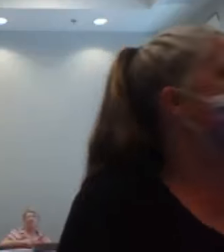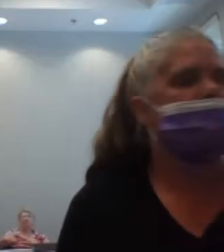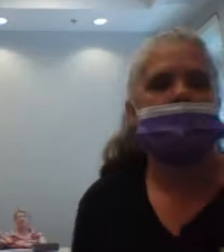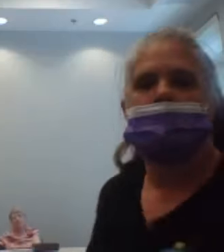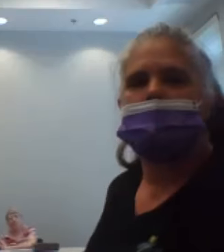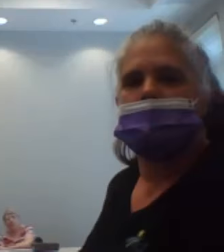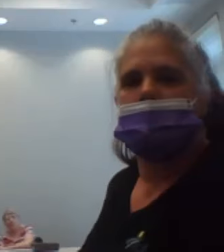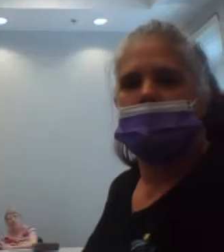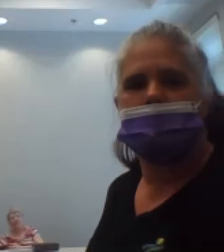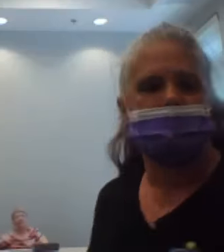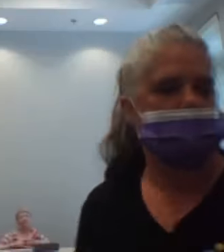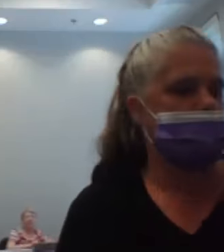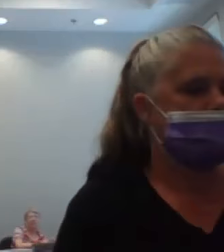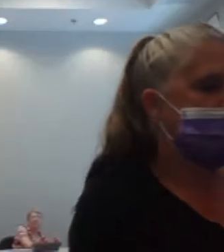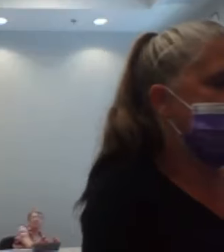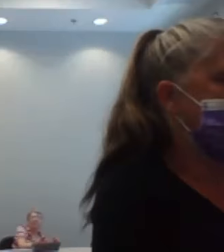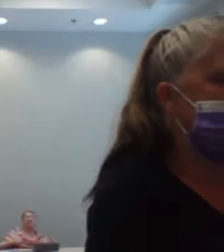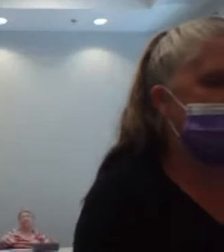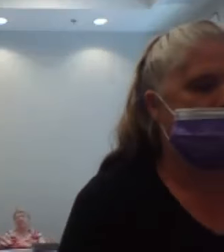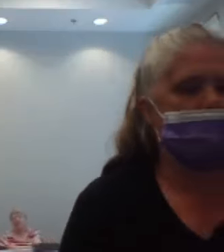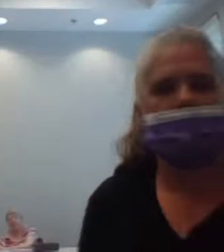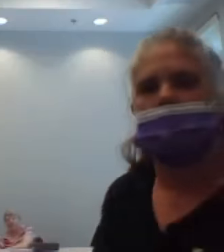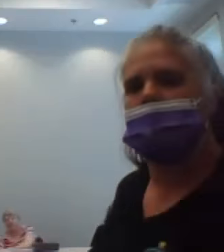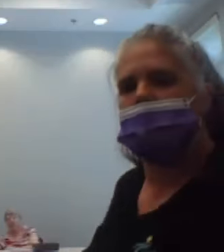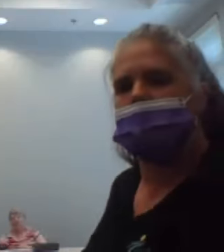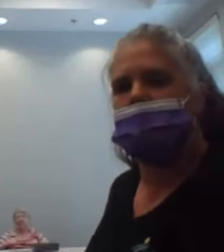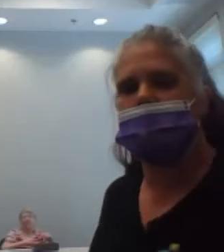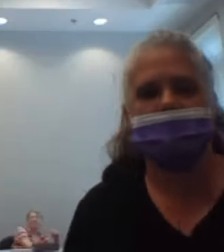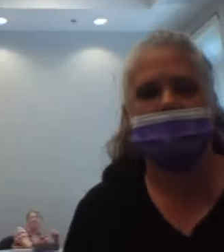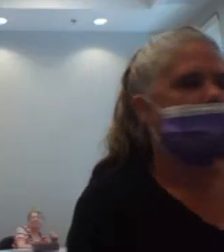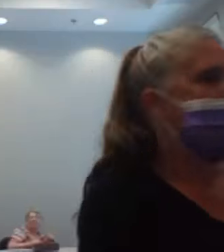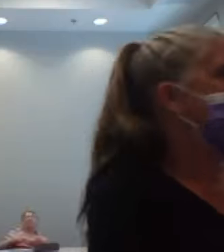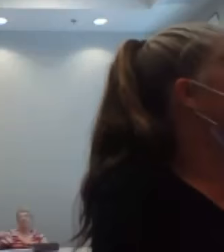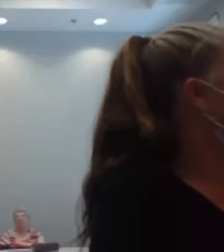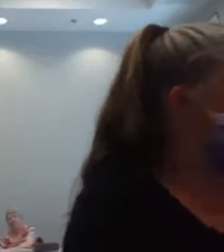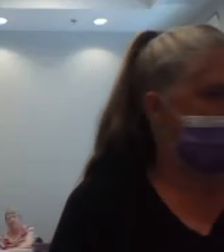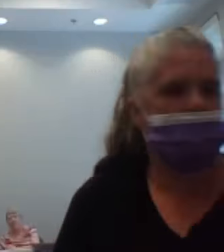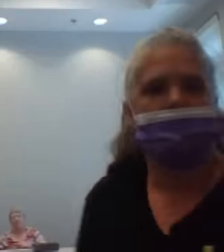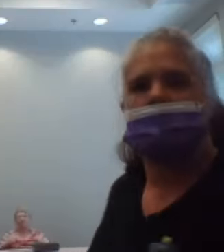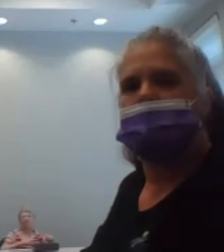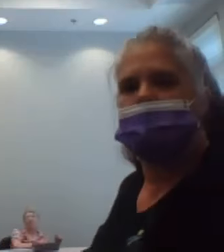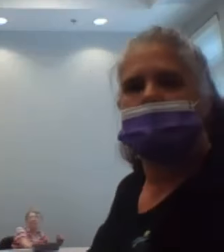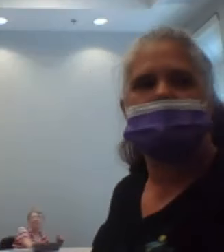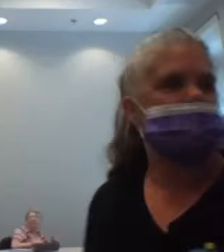nine, 10, 11, 12, 13,